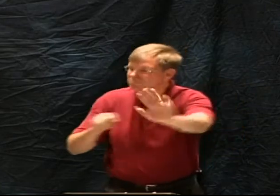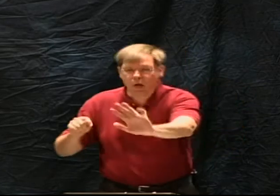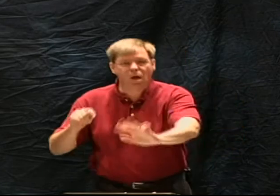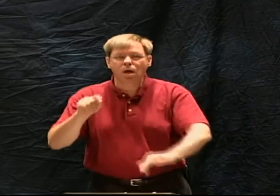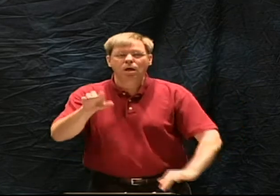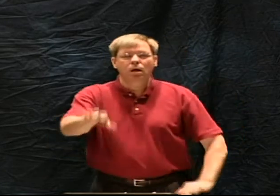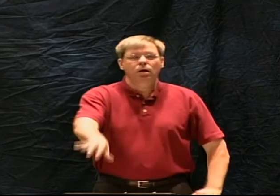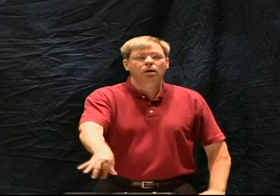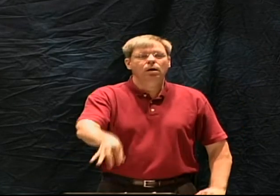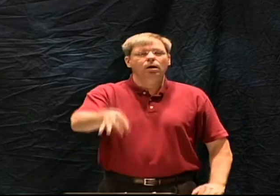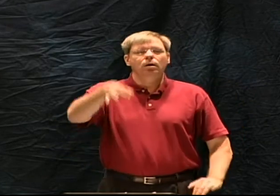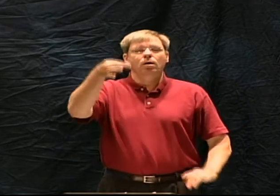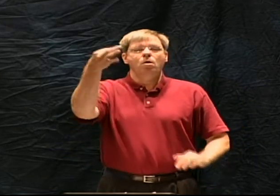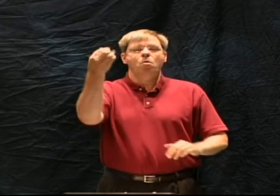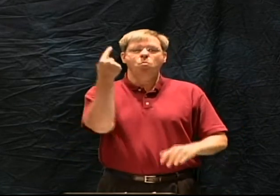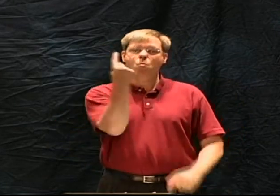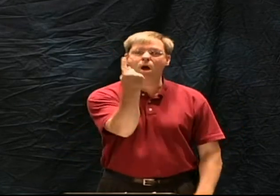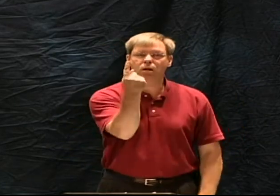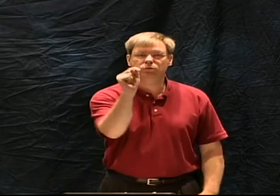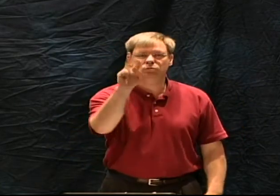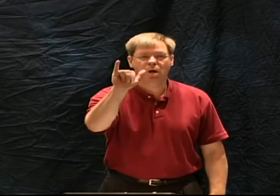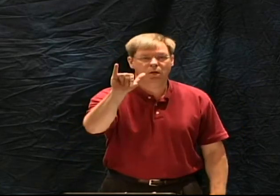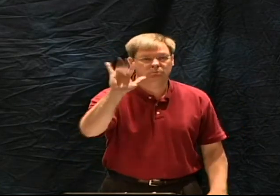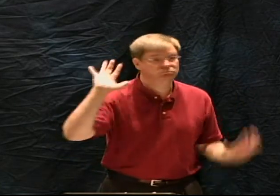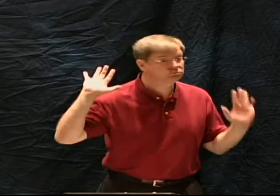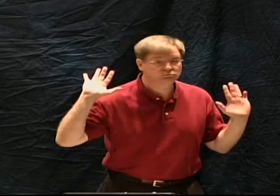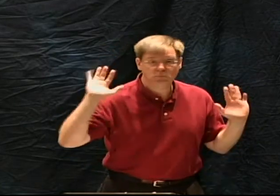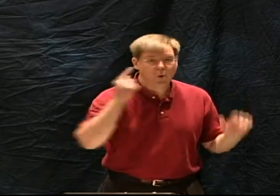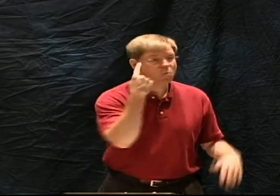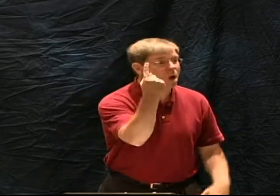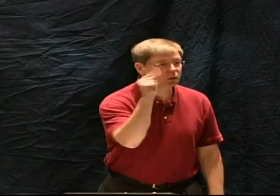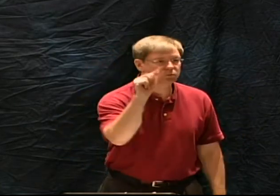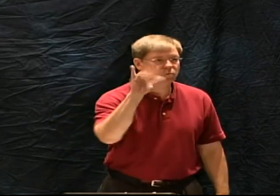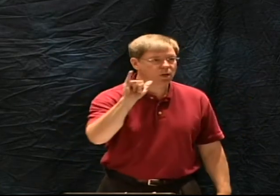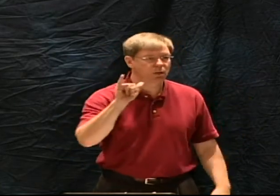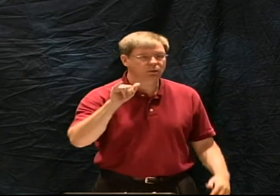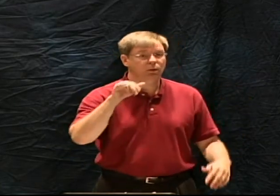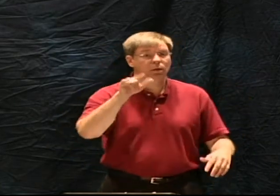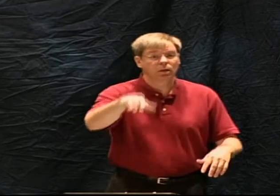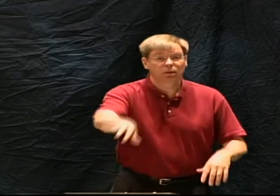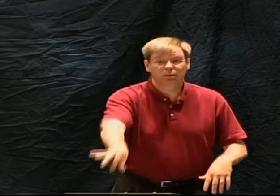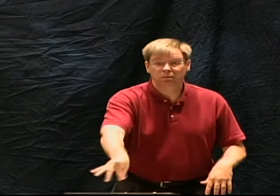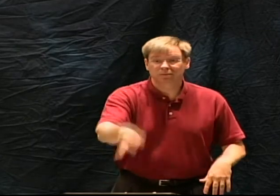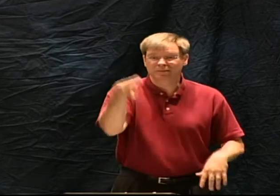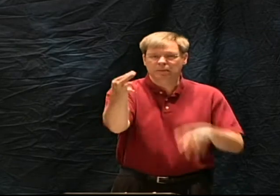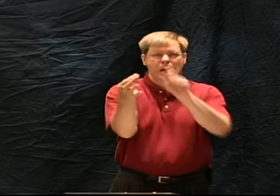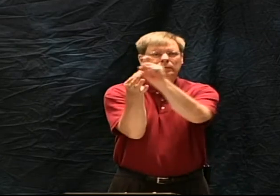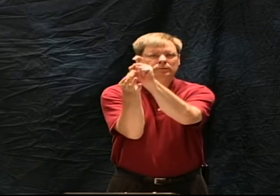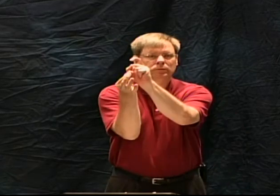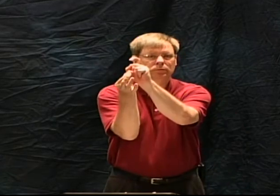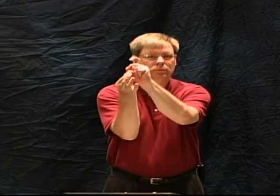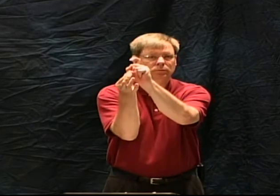that one stone on the first try can you imagine how that would be